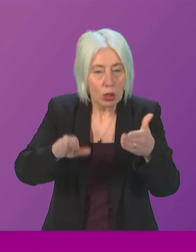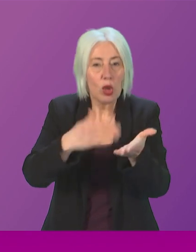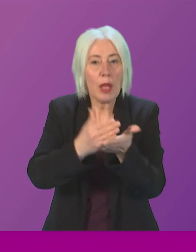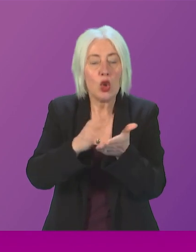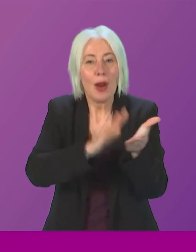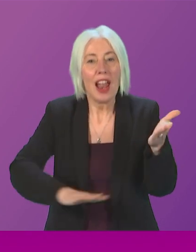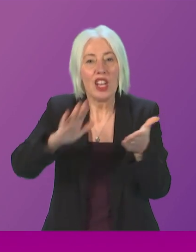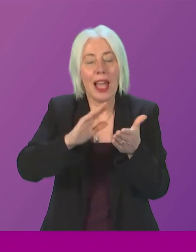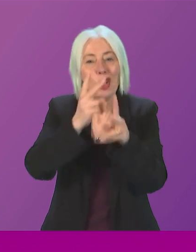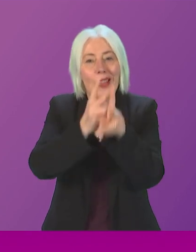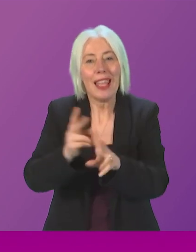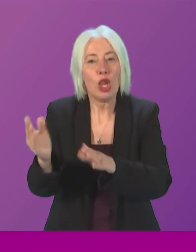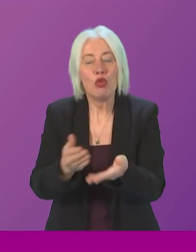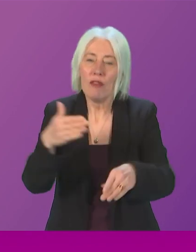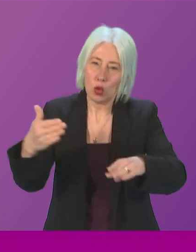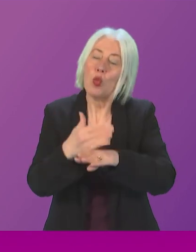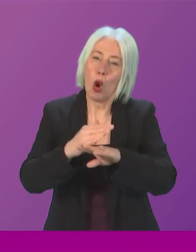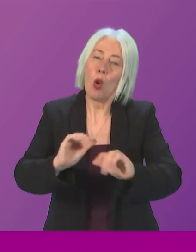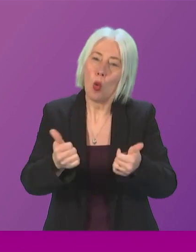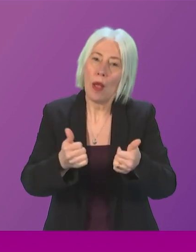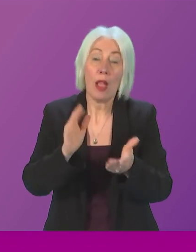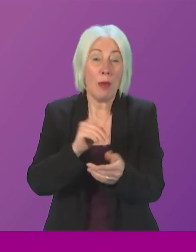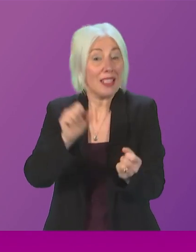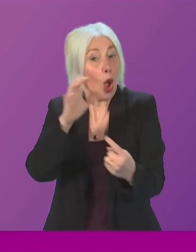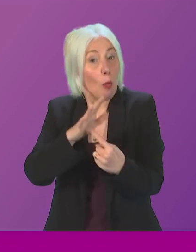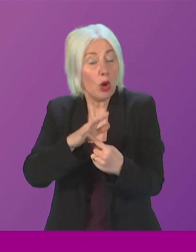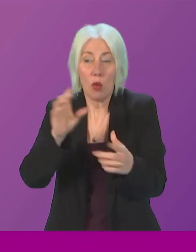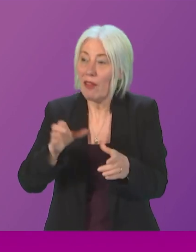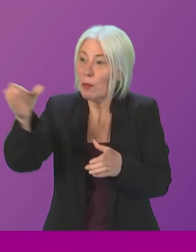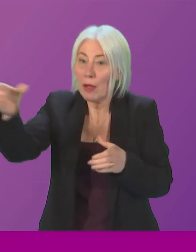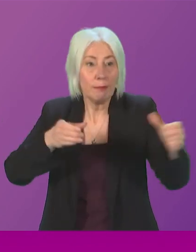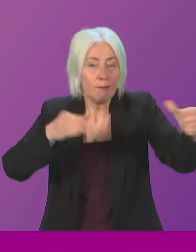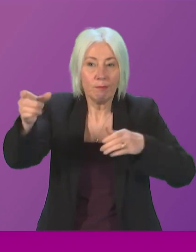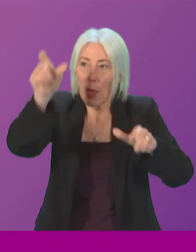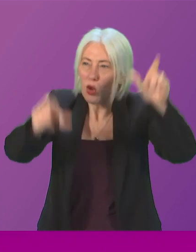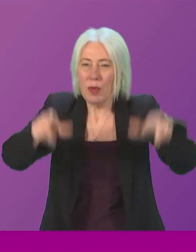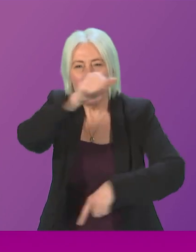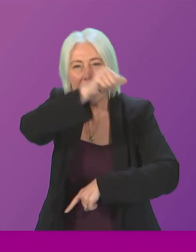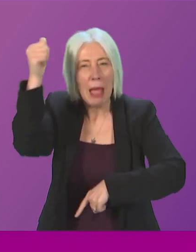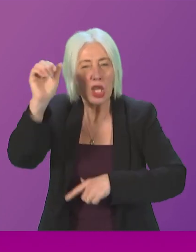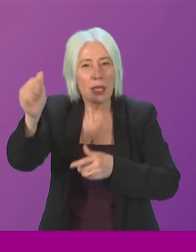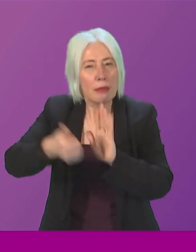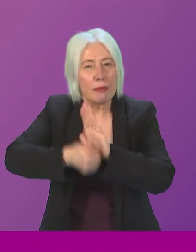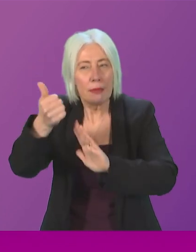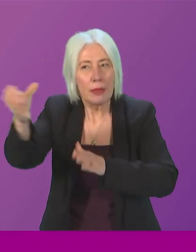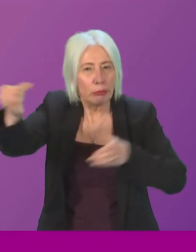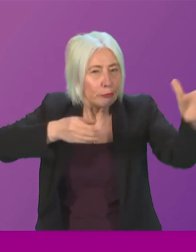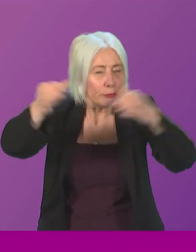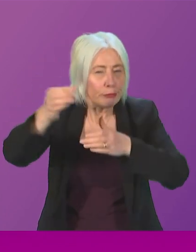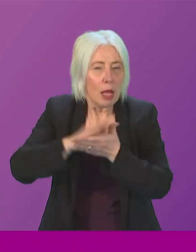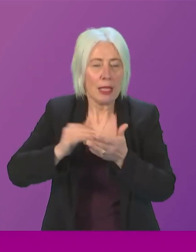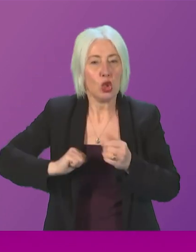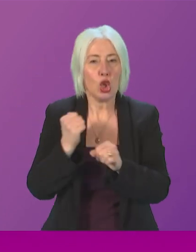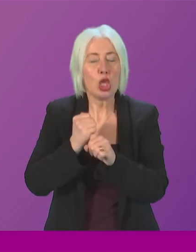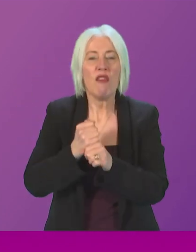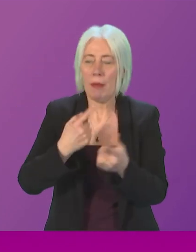Care Service work. But it is, of course, important that we bring in those additional technical and specialist expertise that allows the Scottish Government